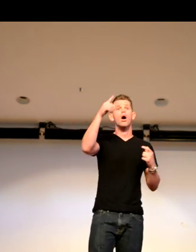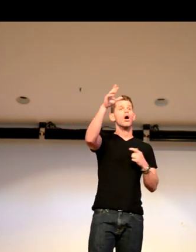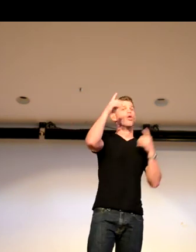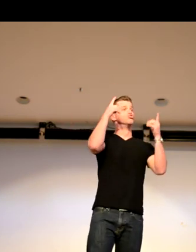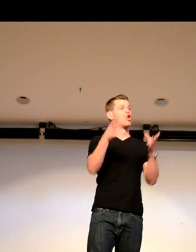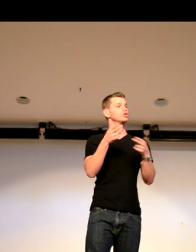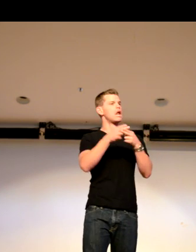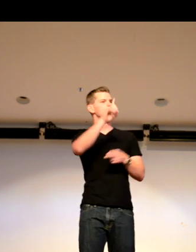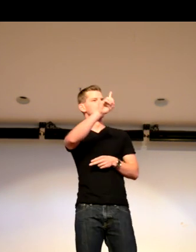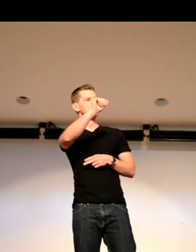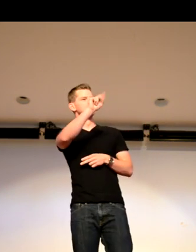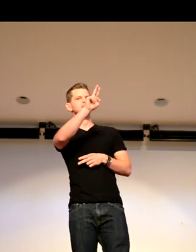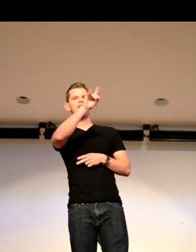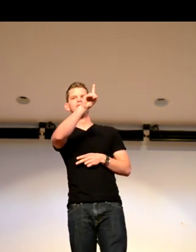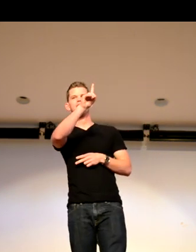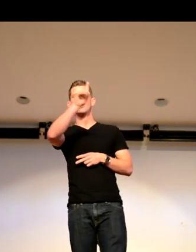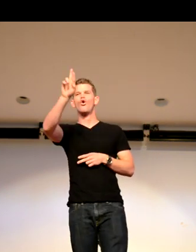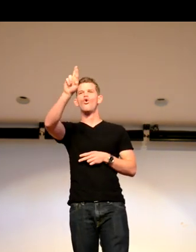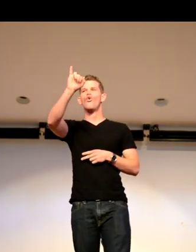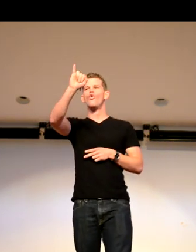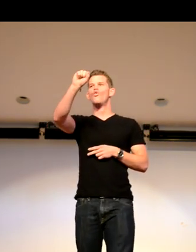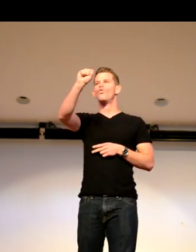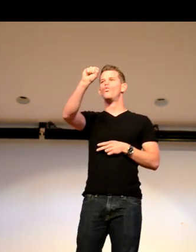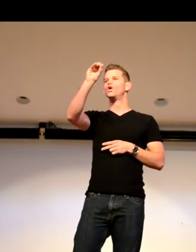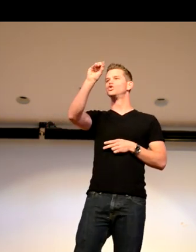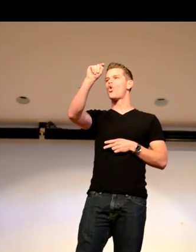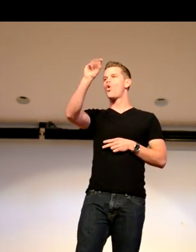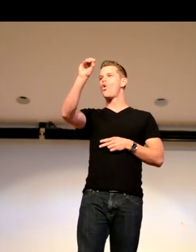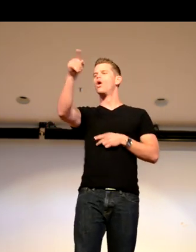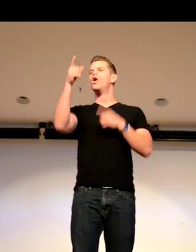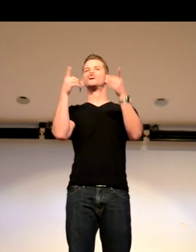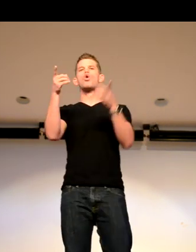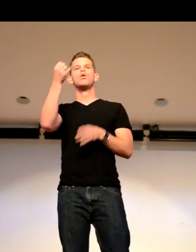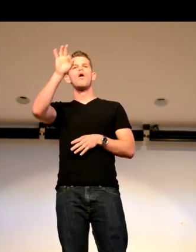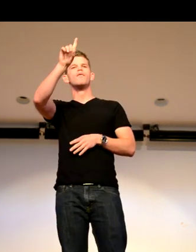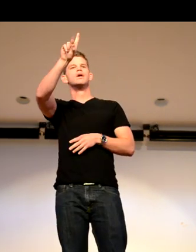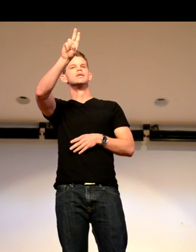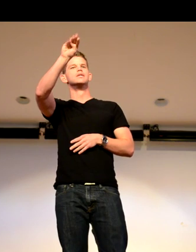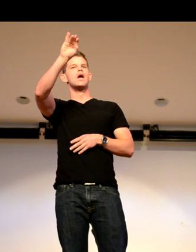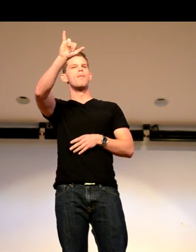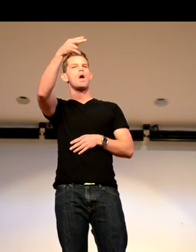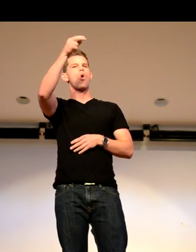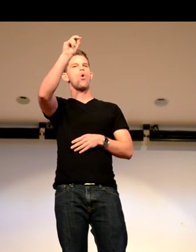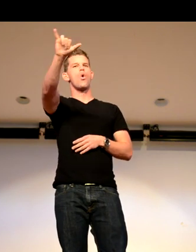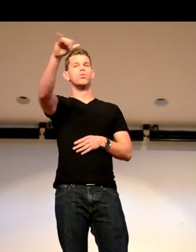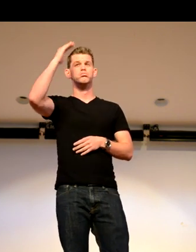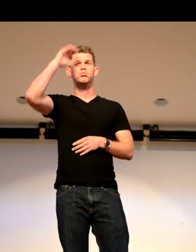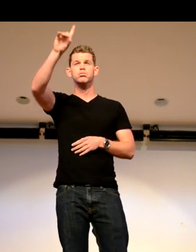talk about myself like that. And David Risotto, the director of Dummy